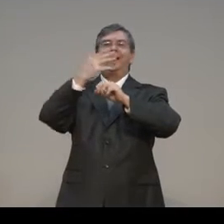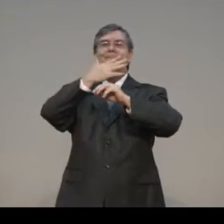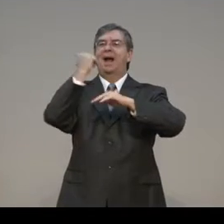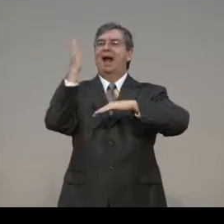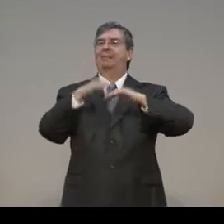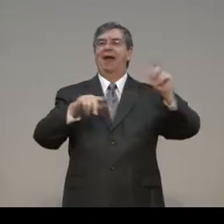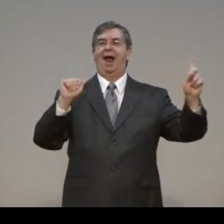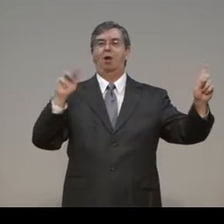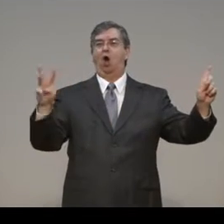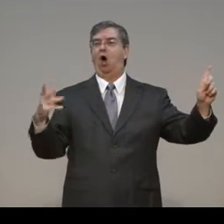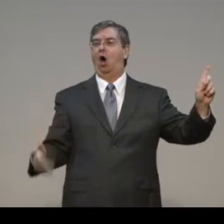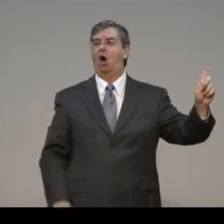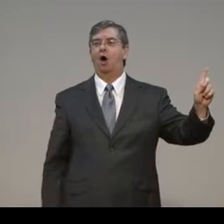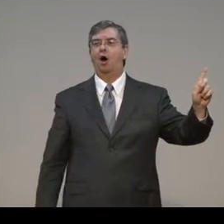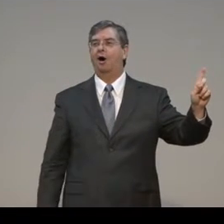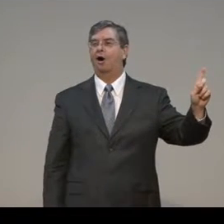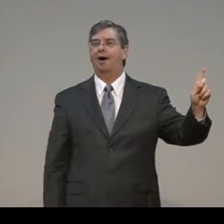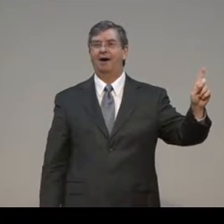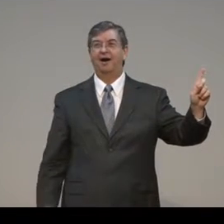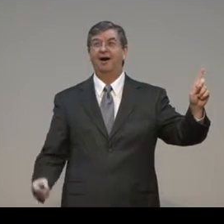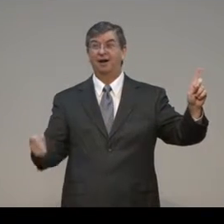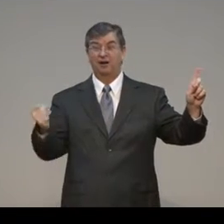and he said, my grace is sufficient for me.